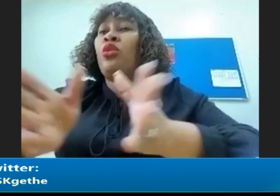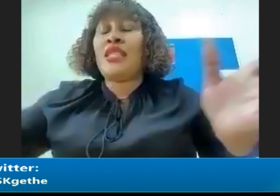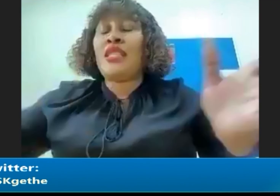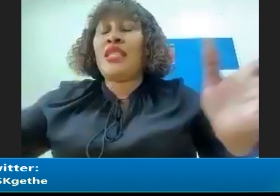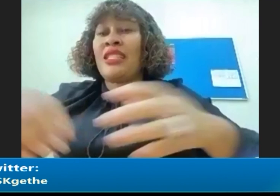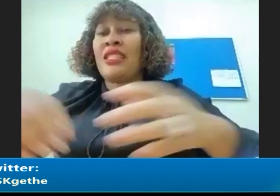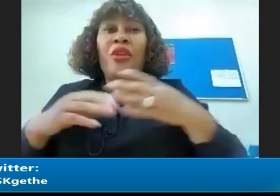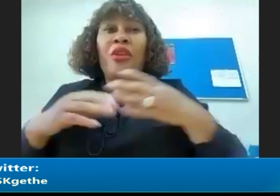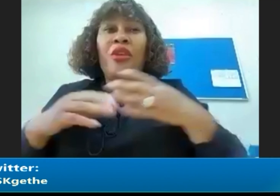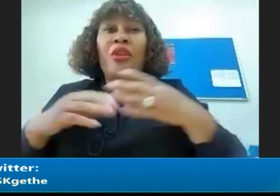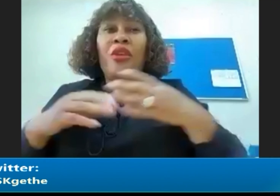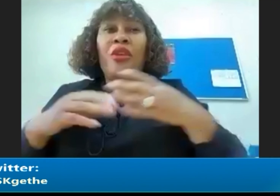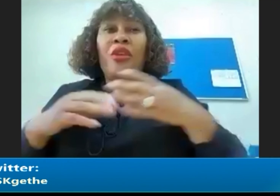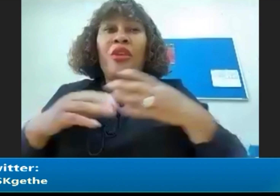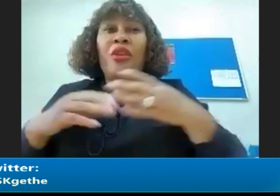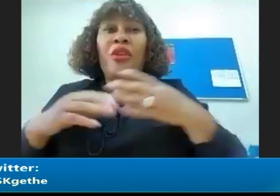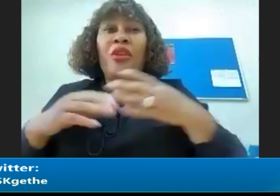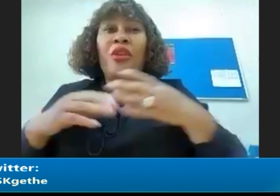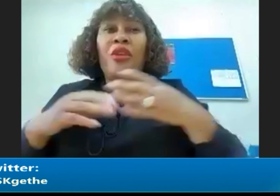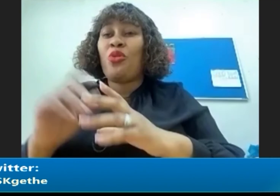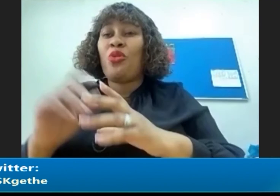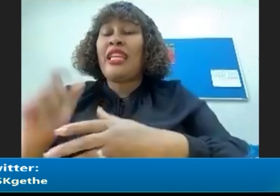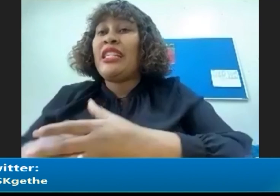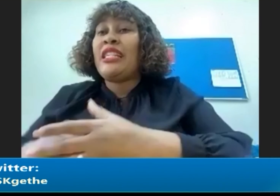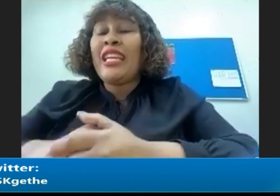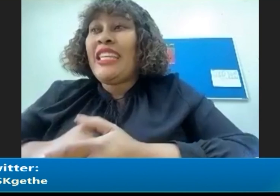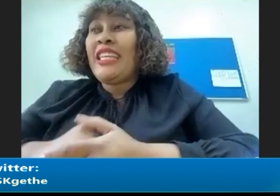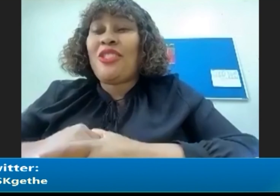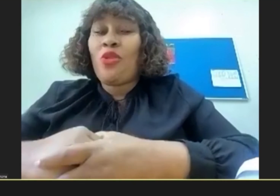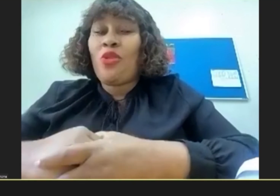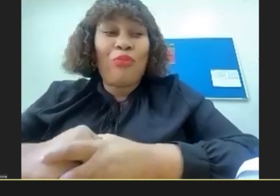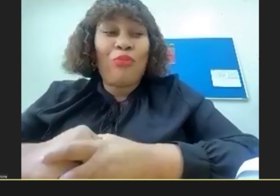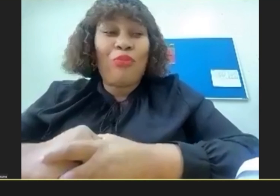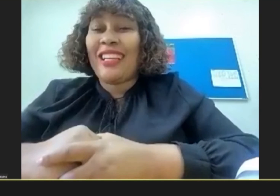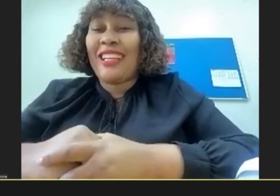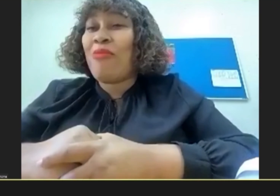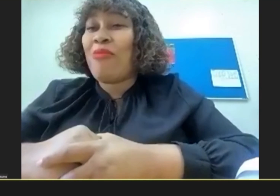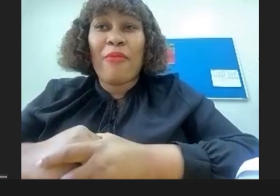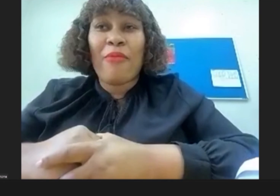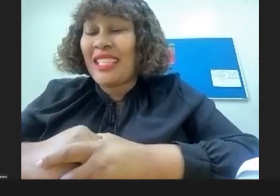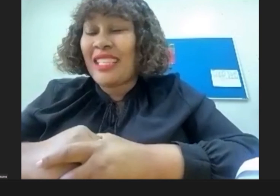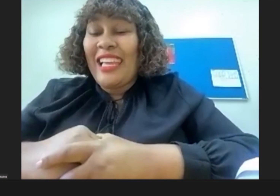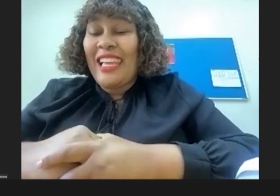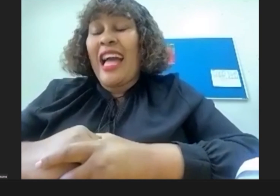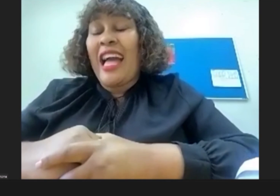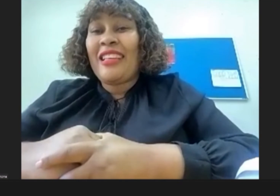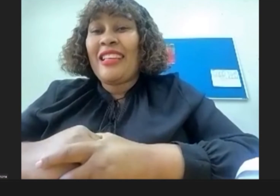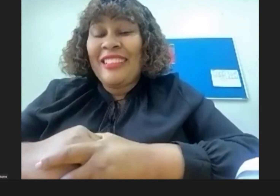things You get to learn All these languages Because you know English English Yo Sometimes I pride